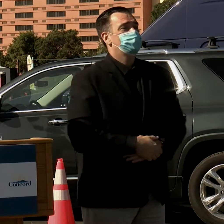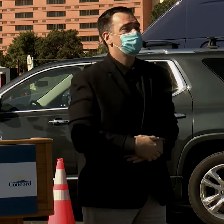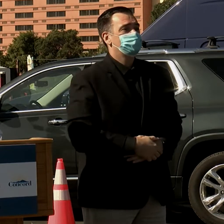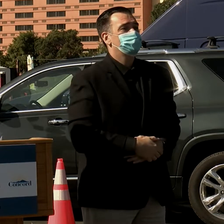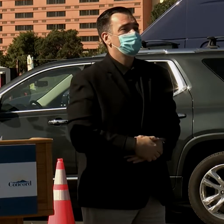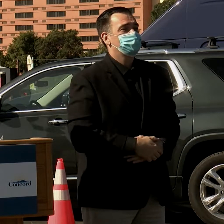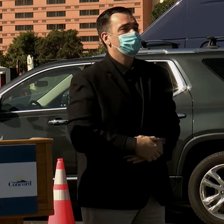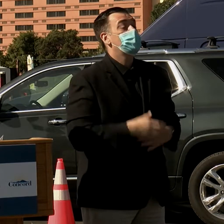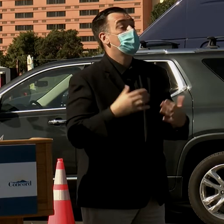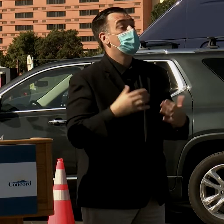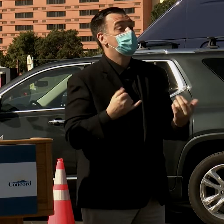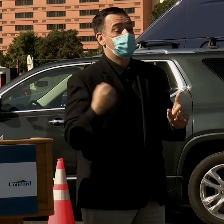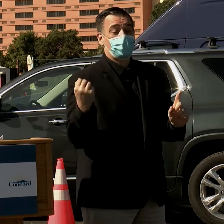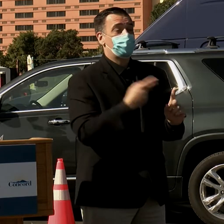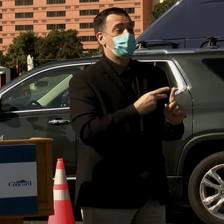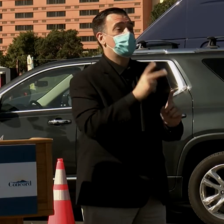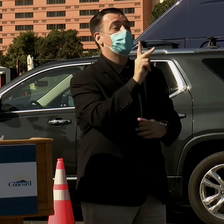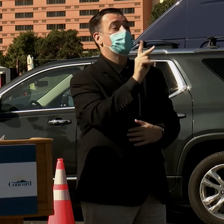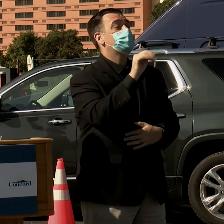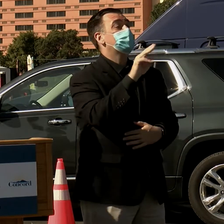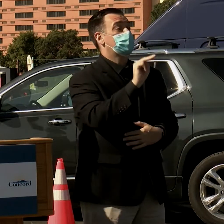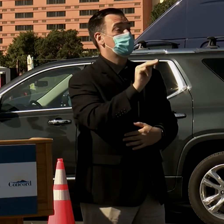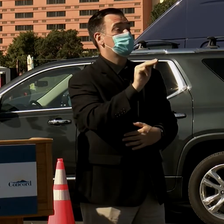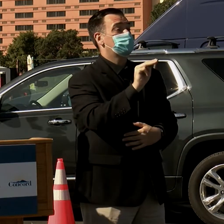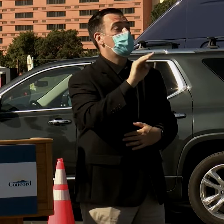I'd like to hand it back over to Kim McCall.